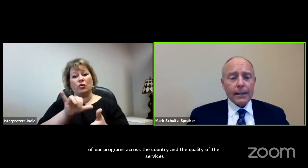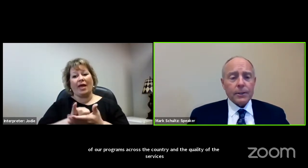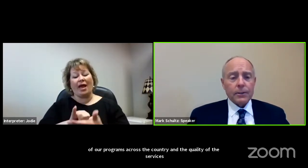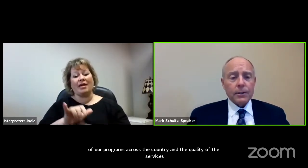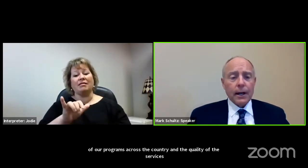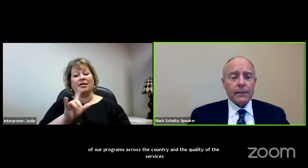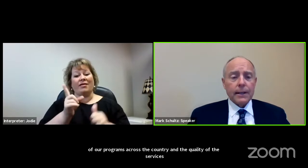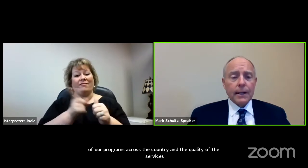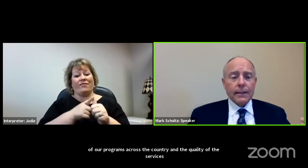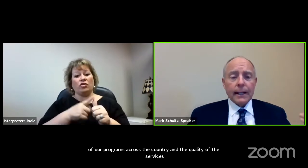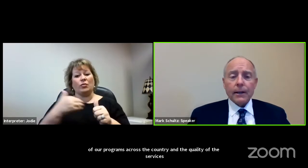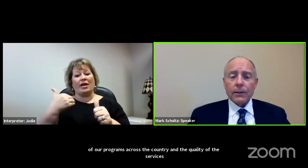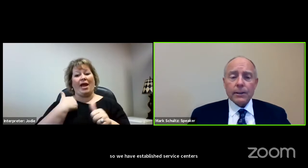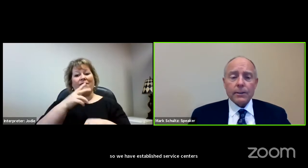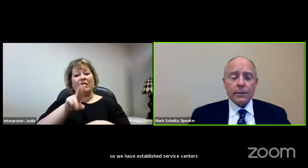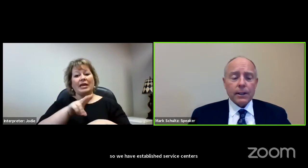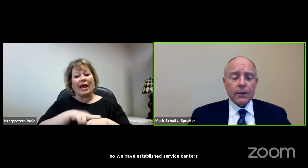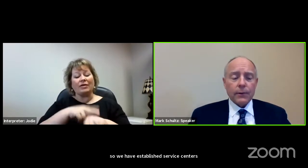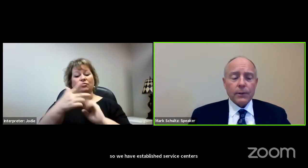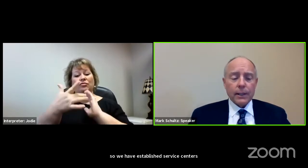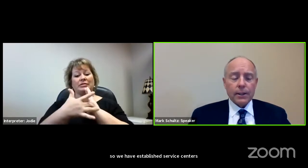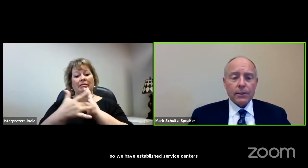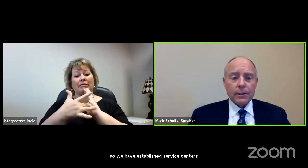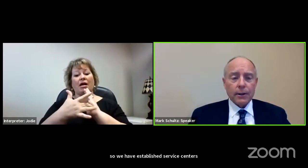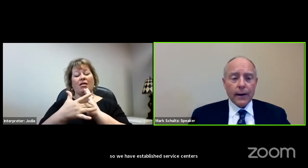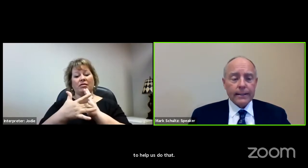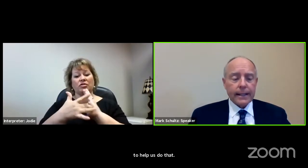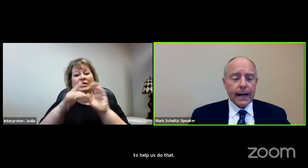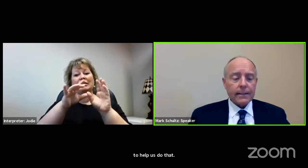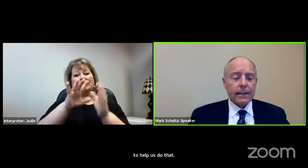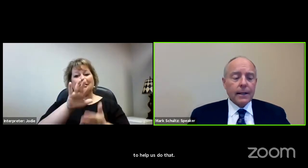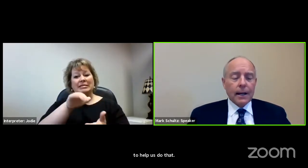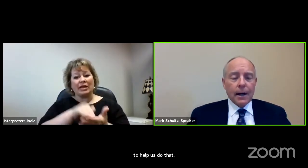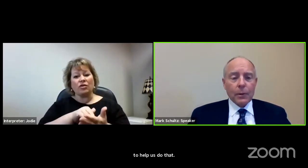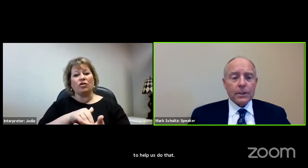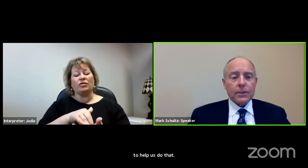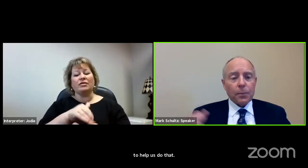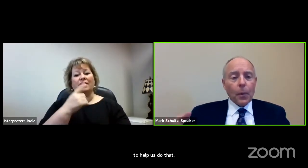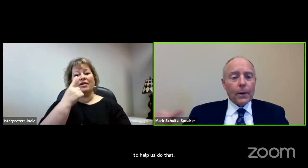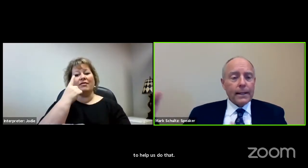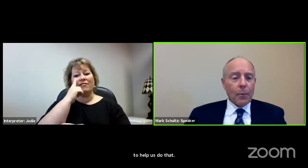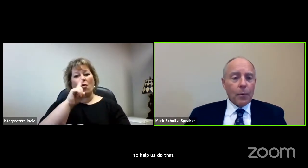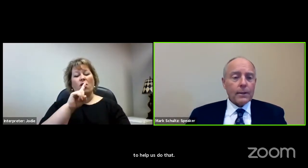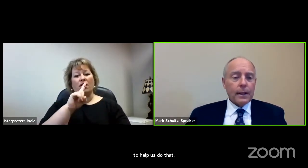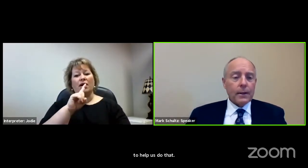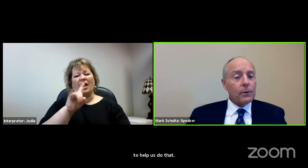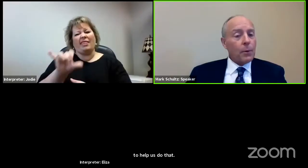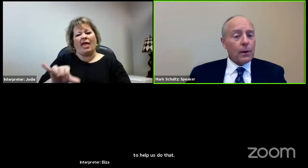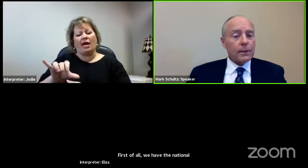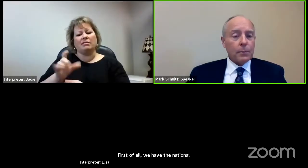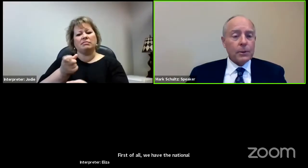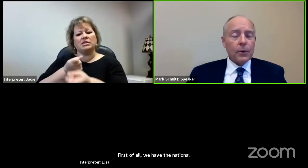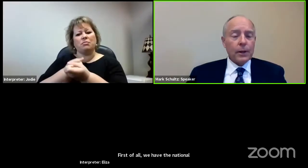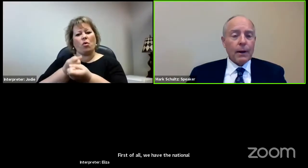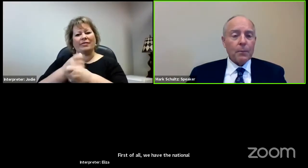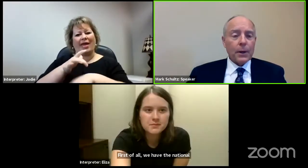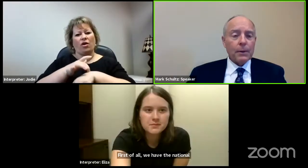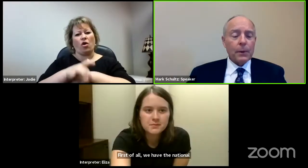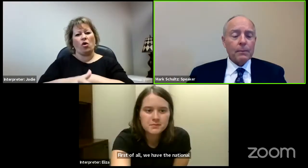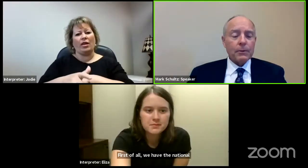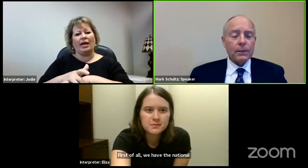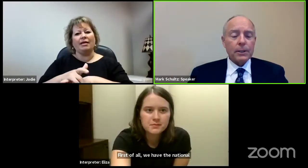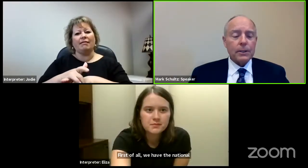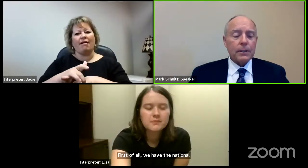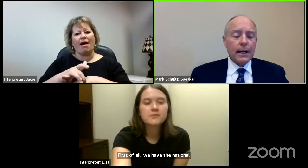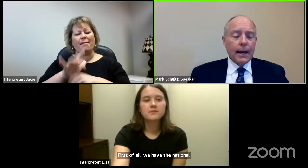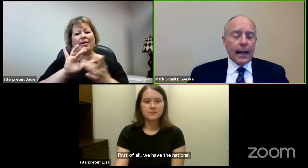we have the National Technical Assistance Center for Transition, or NTAC, which is supporting that work, that early work that we're doing around